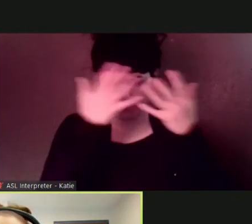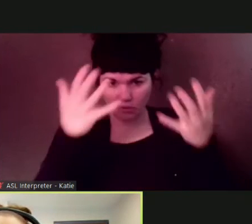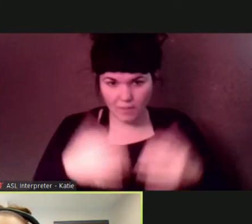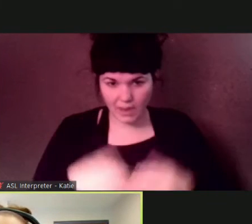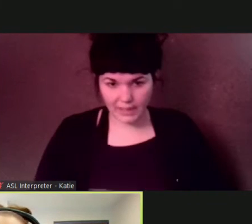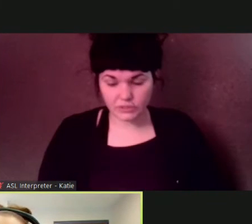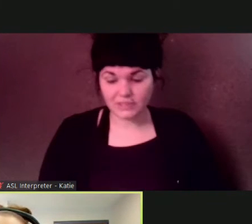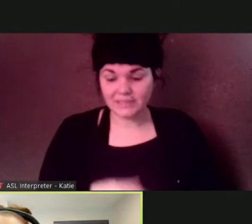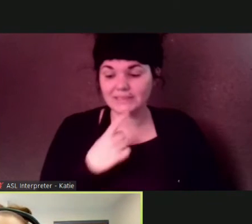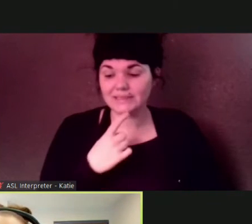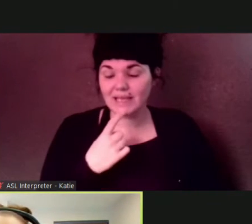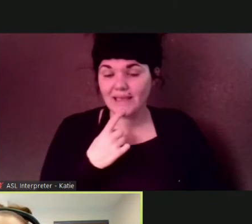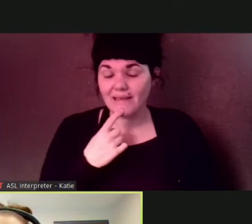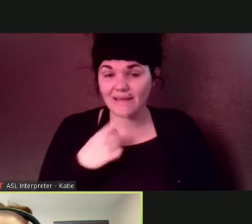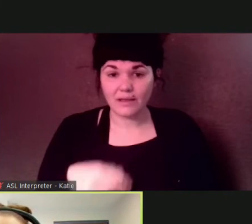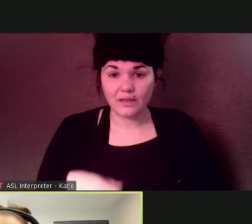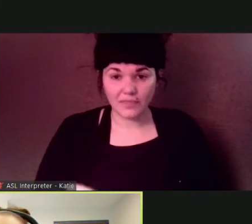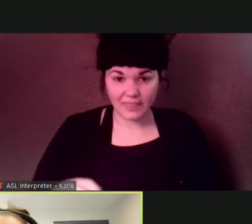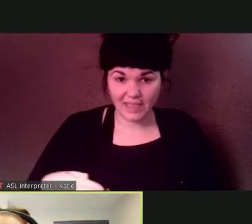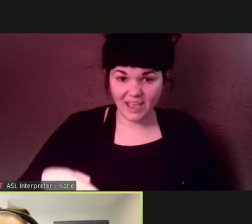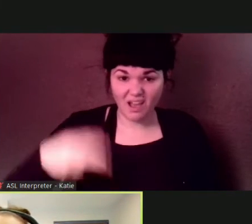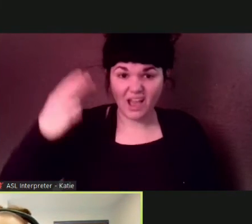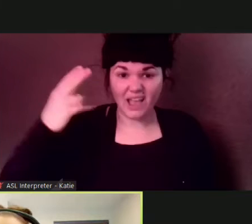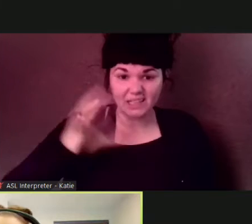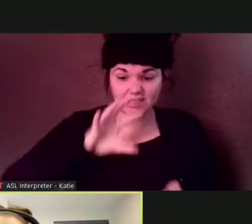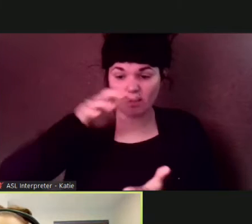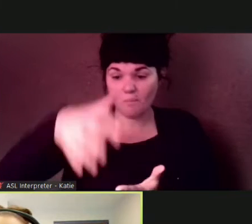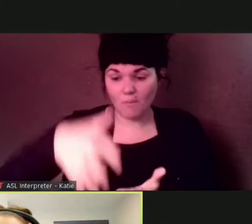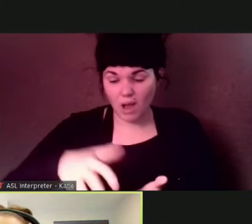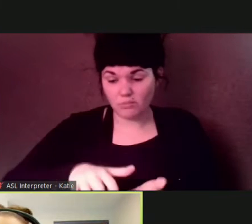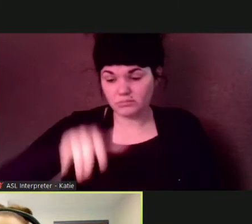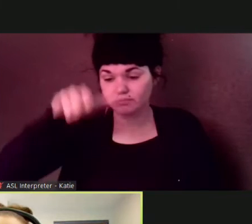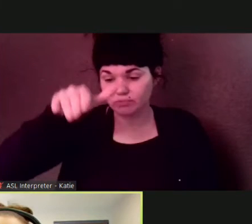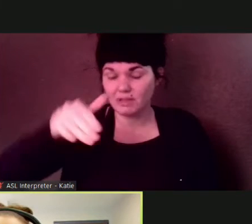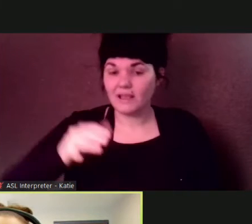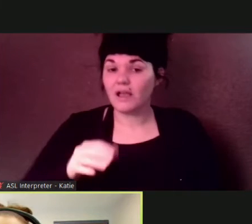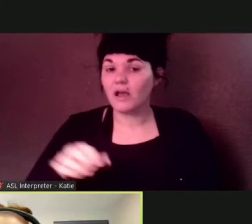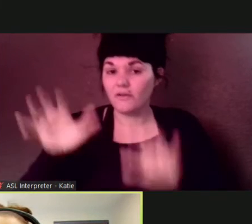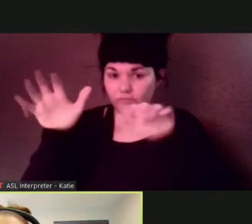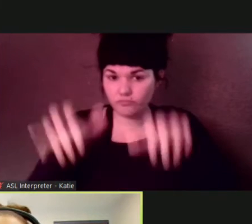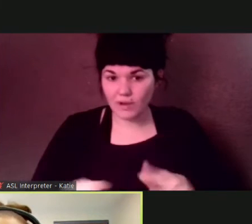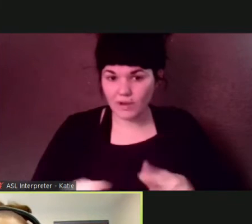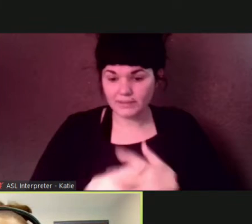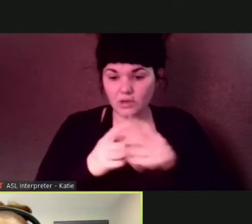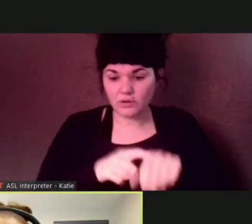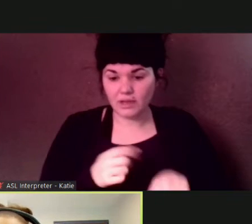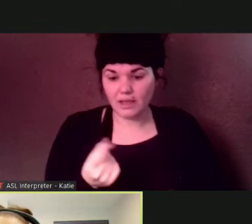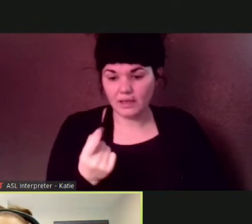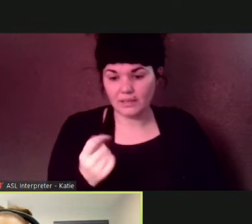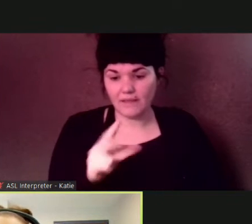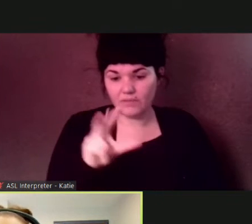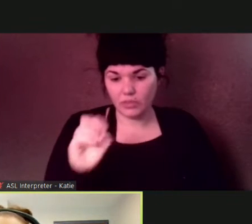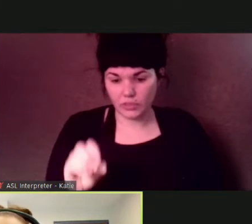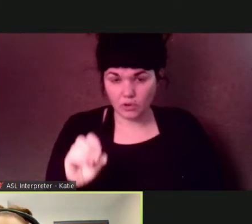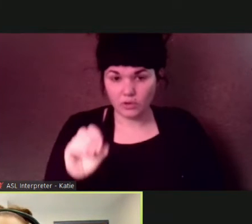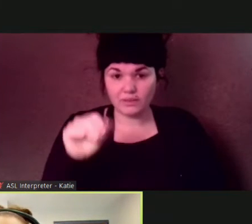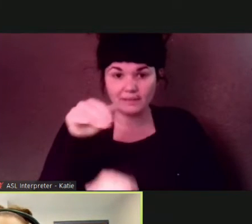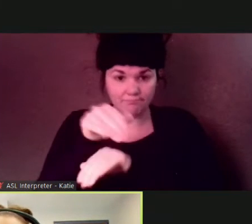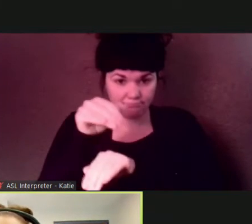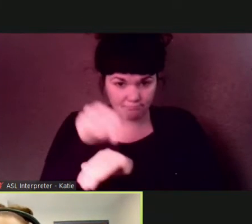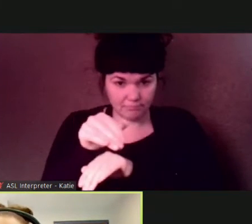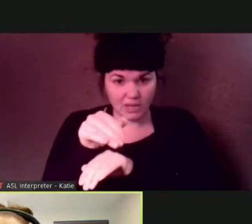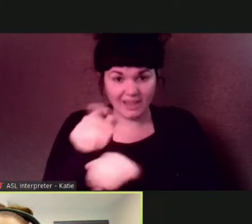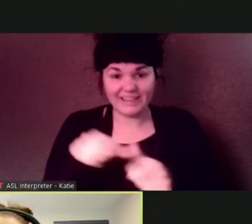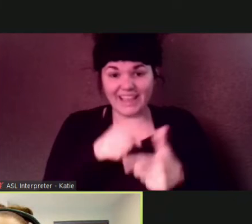of rain fell in a three-hour period that began at 11 30 p.m on friday evening and went to